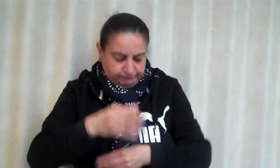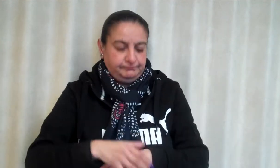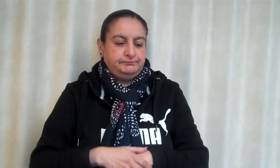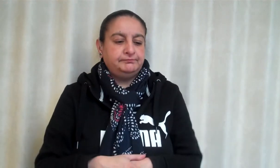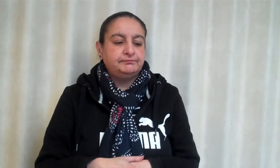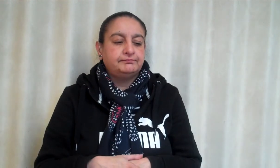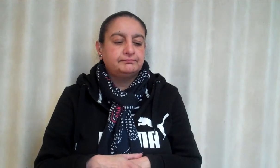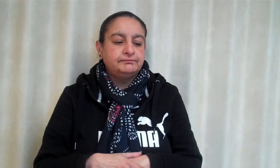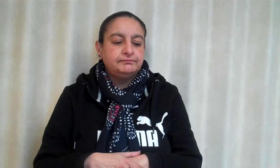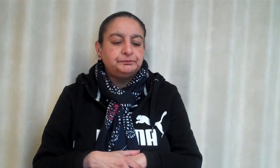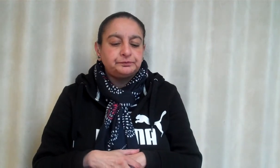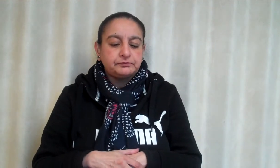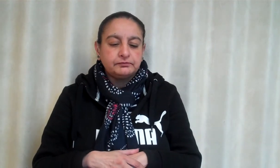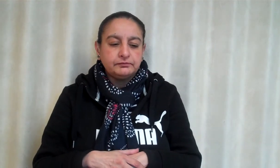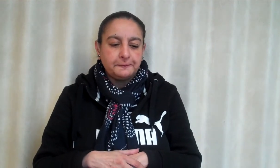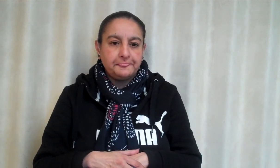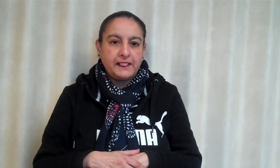I'll tell you, said the mace.